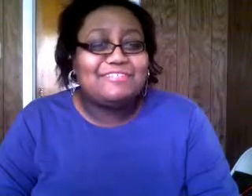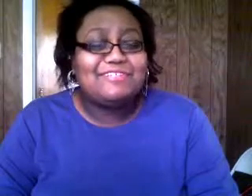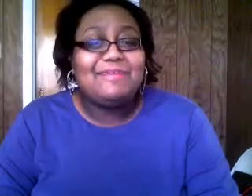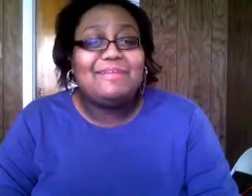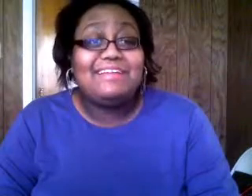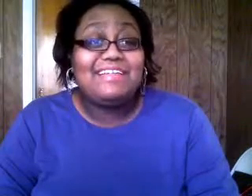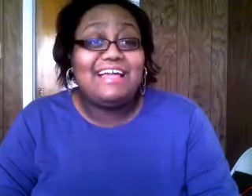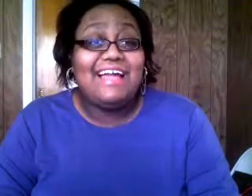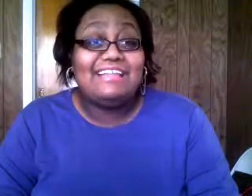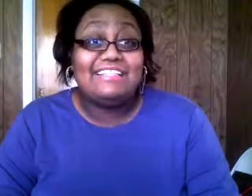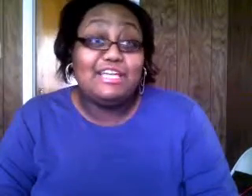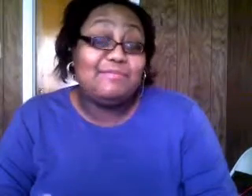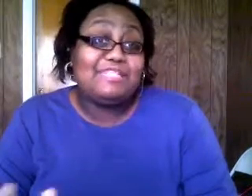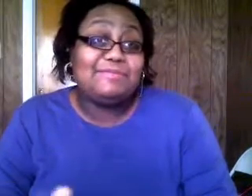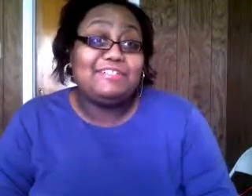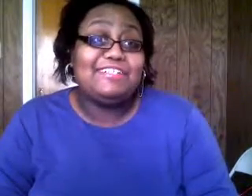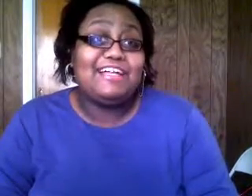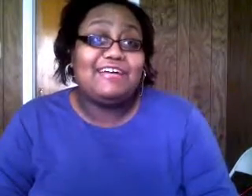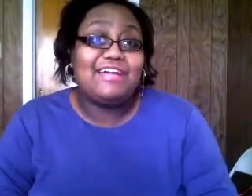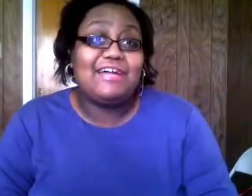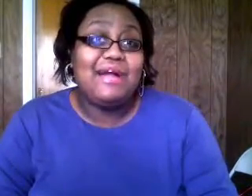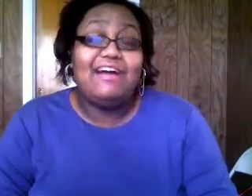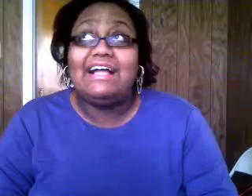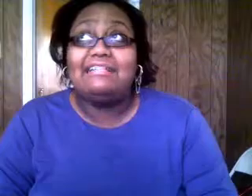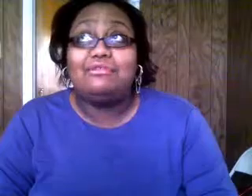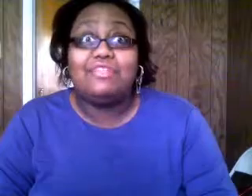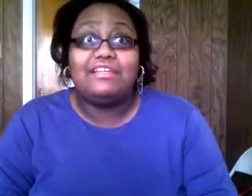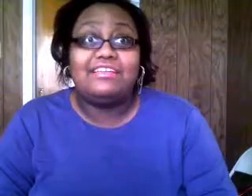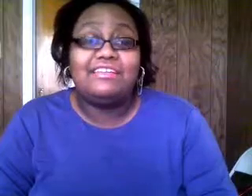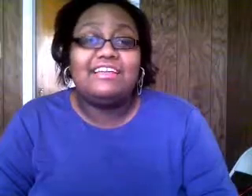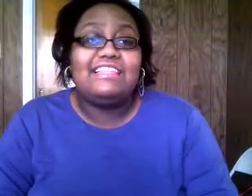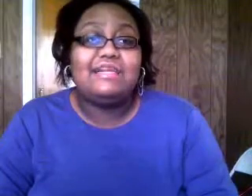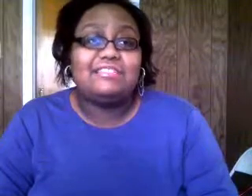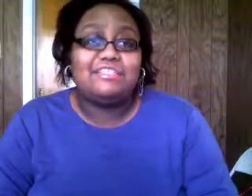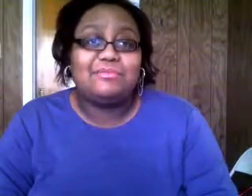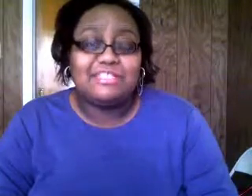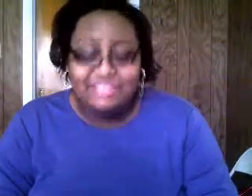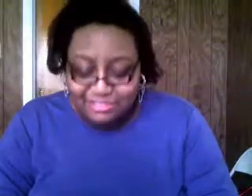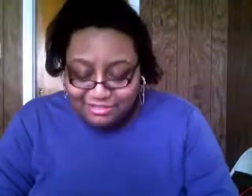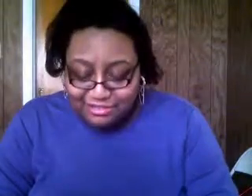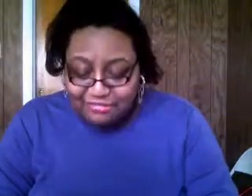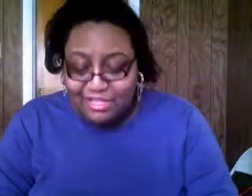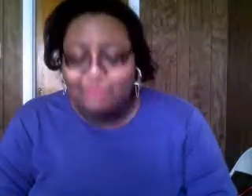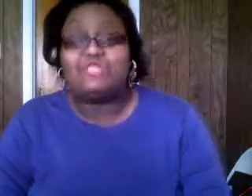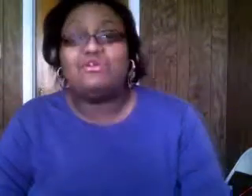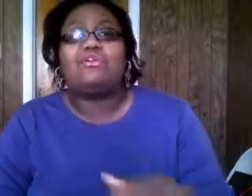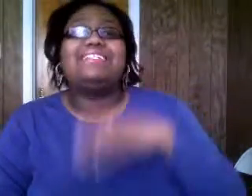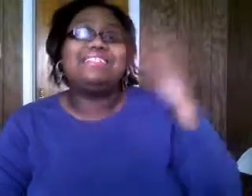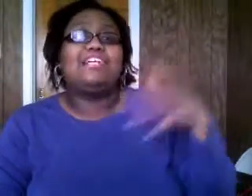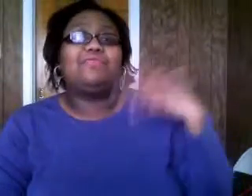that dream and it hit my spirit like okay wow i do think there was such a message you know for like what's going on because there's a lot of